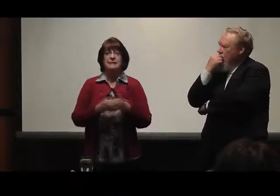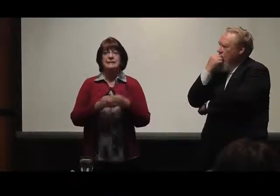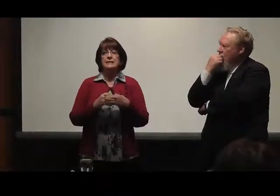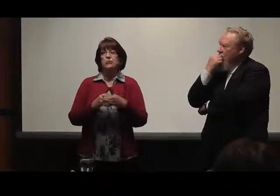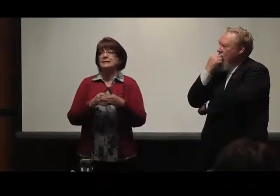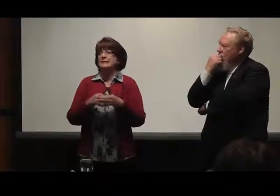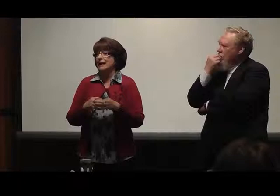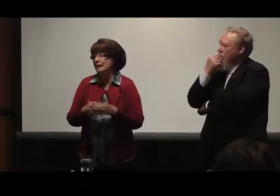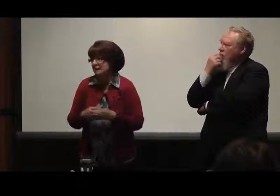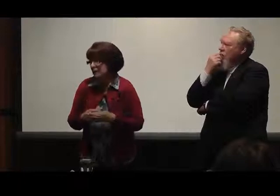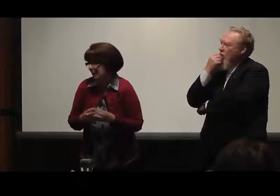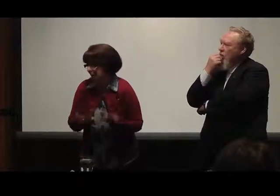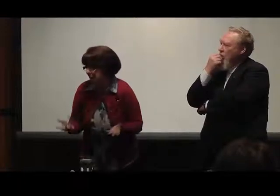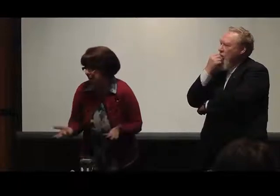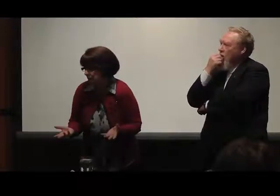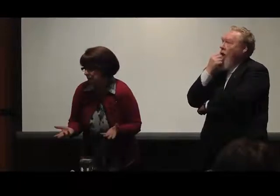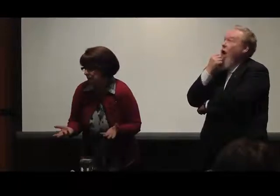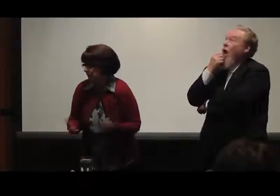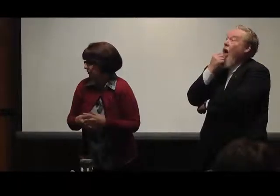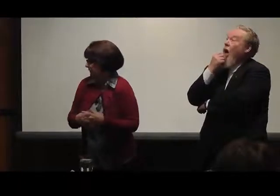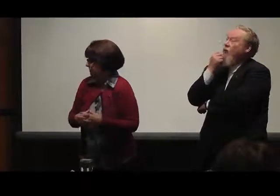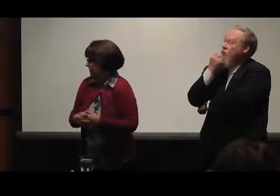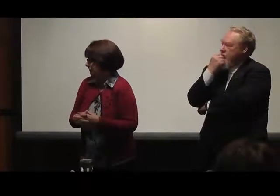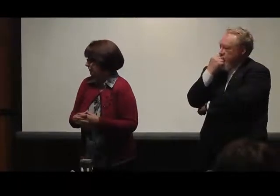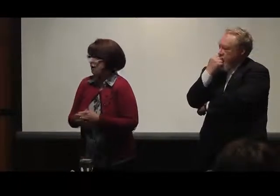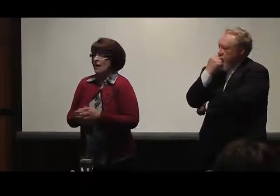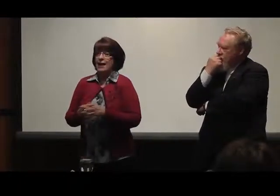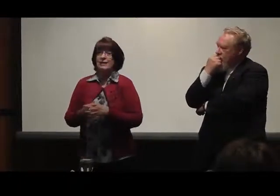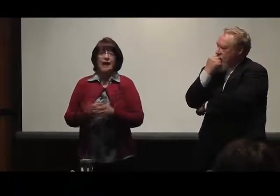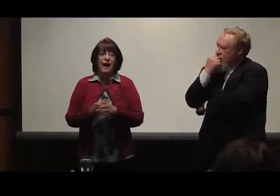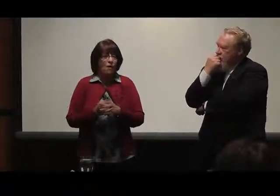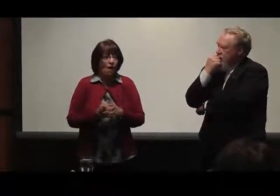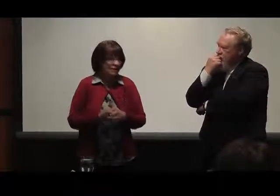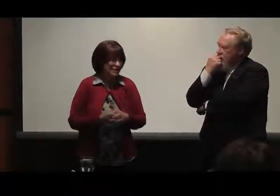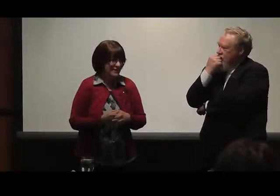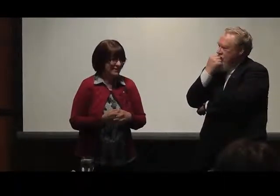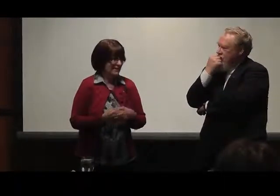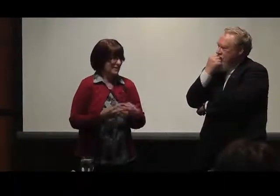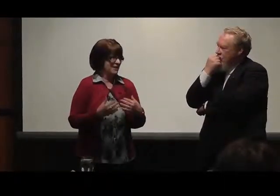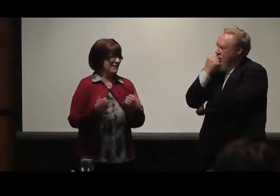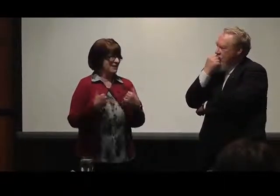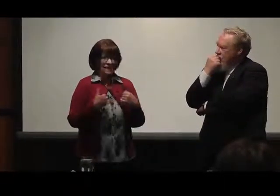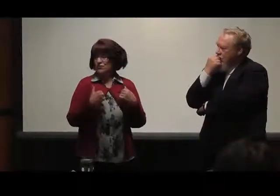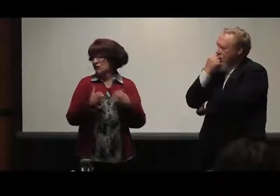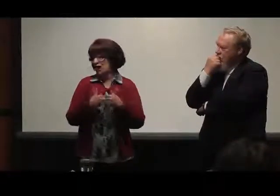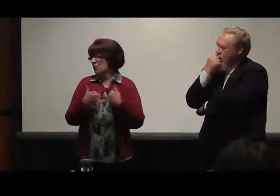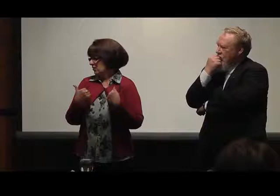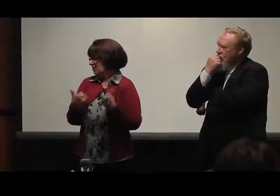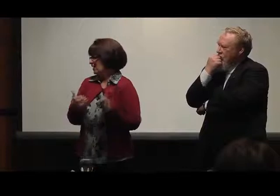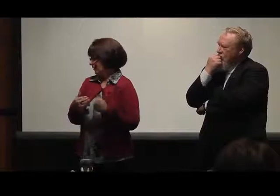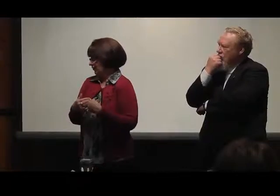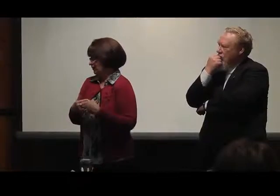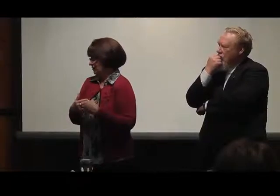indeed was not a bank. My goodness. And now, I'm not telling anybody because I do not want to look like a doofus.